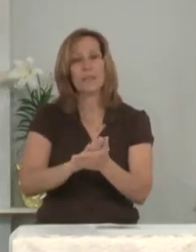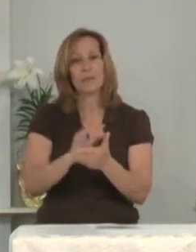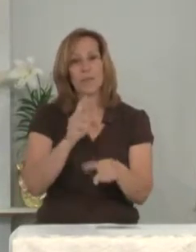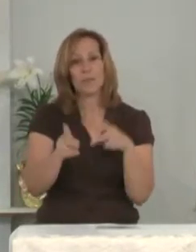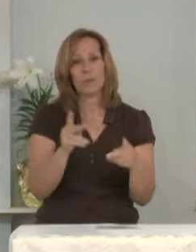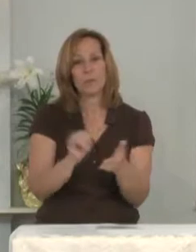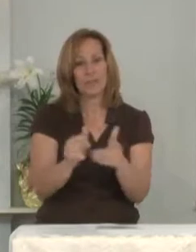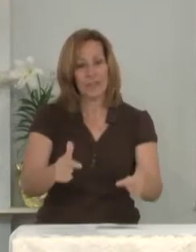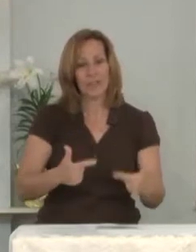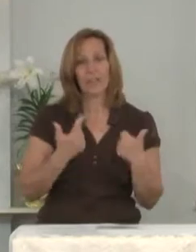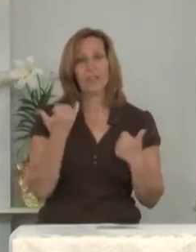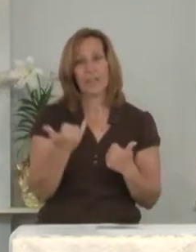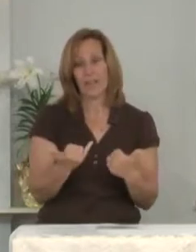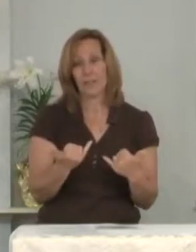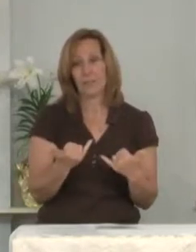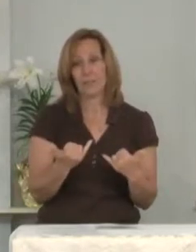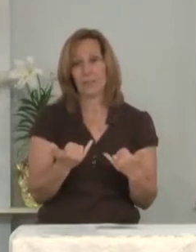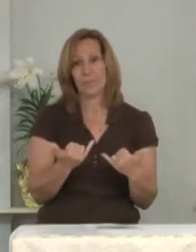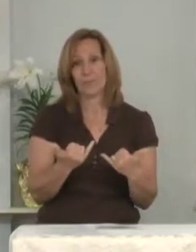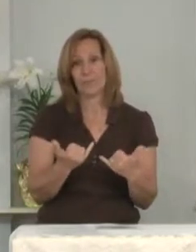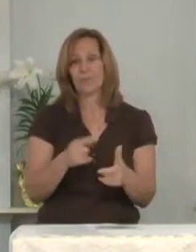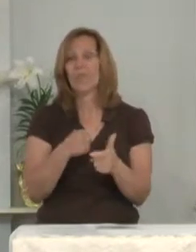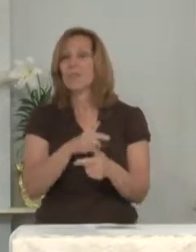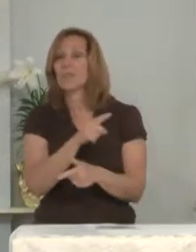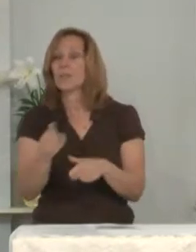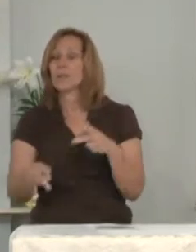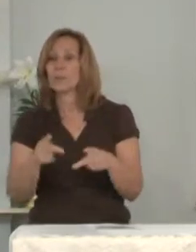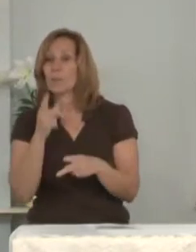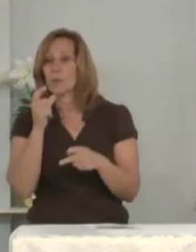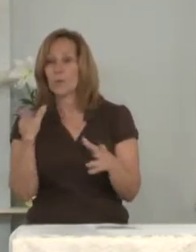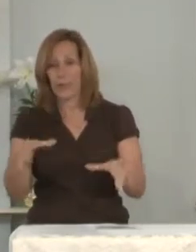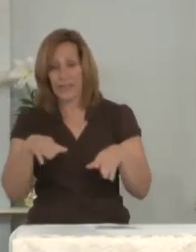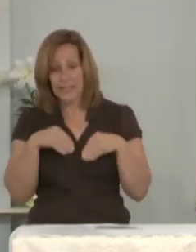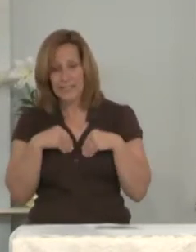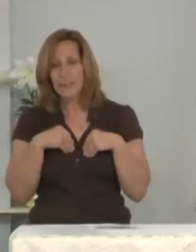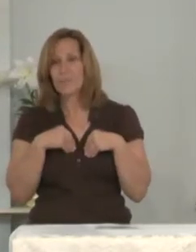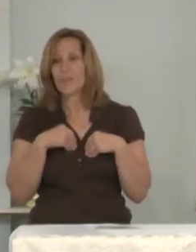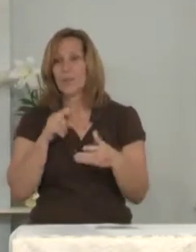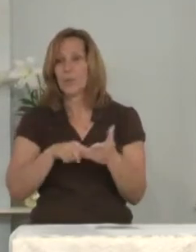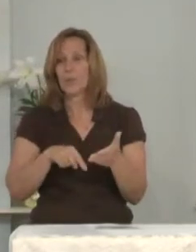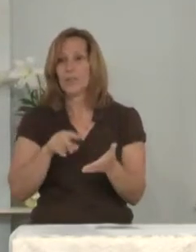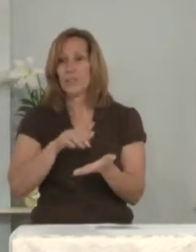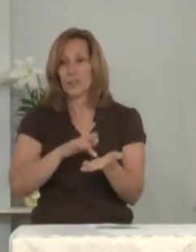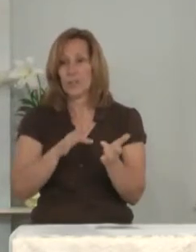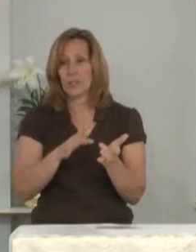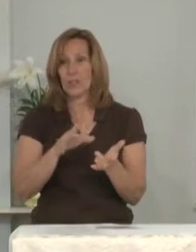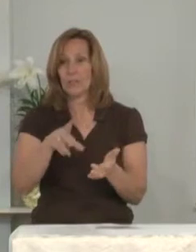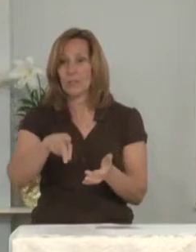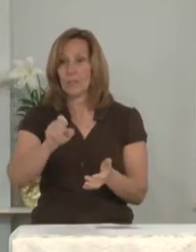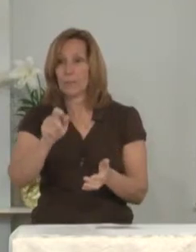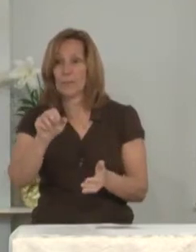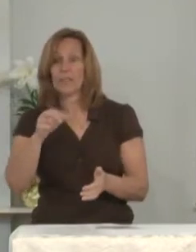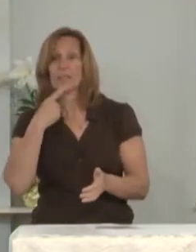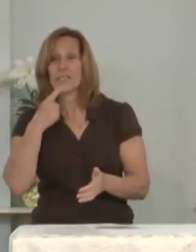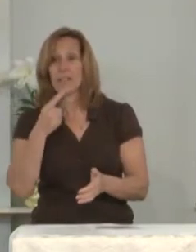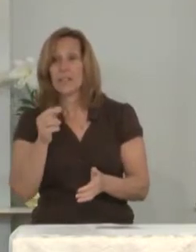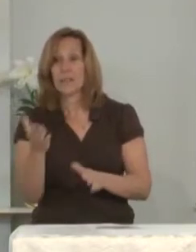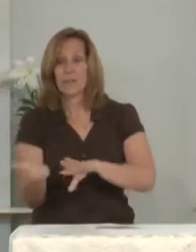people that live now. Then those people who accepted what Peter said were baptized.